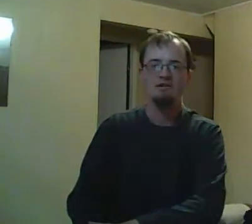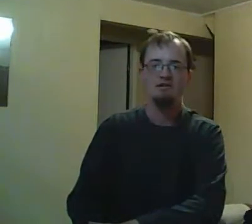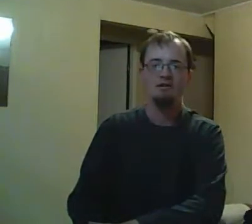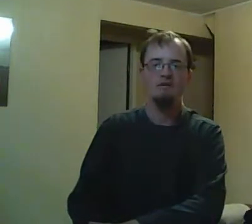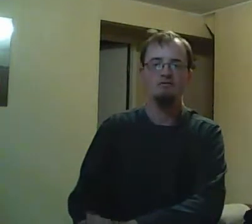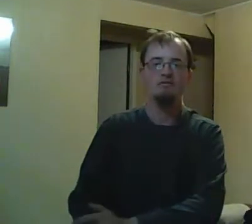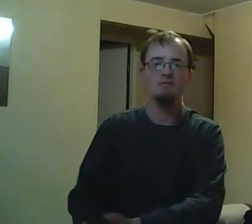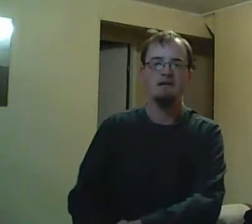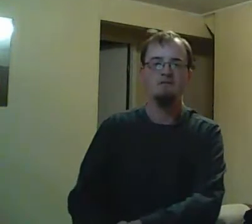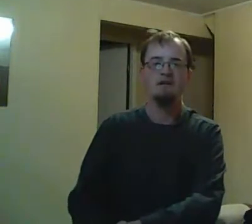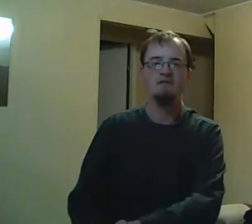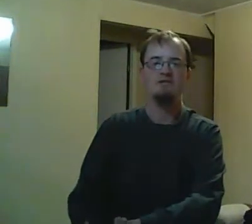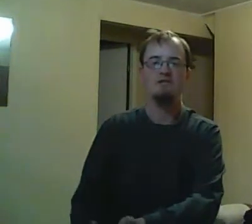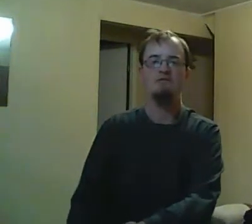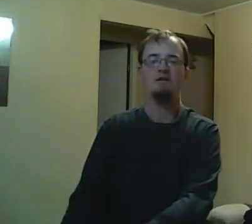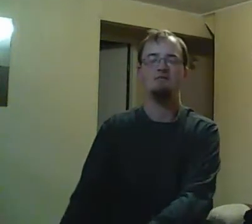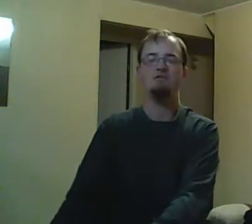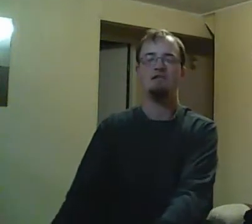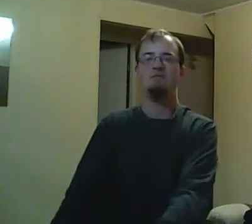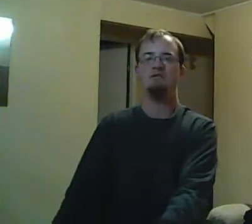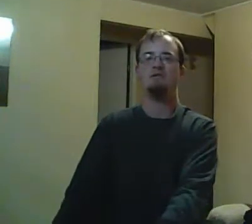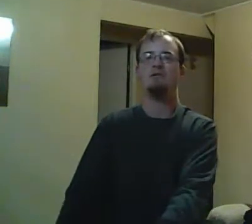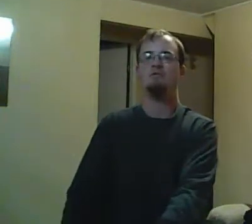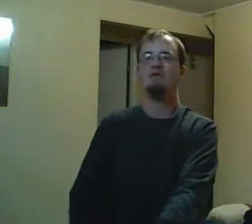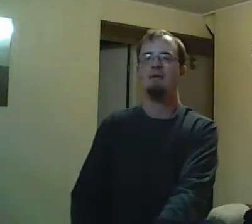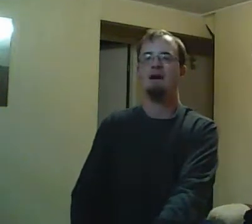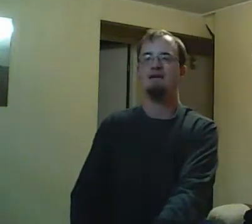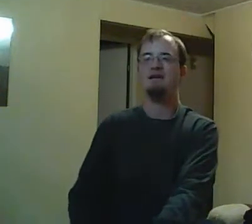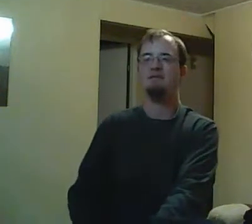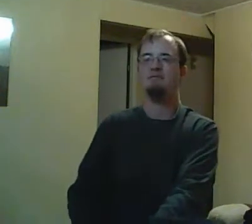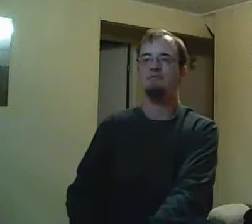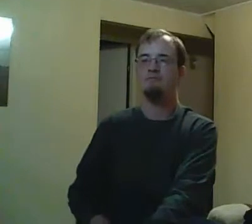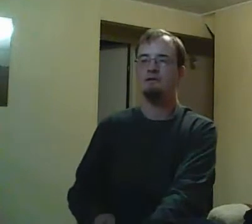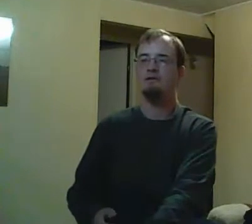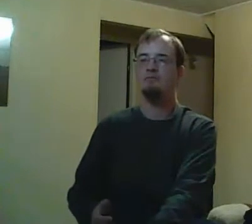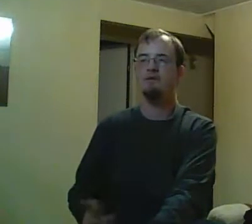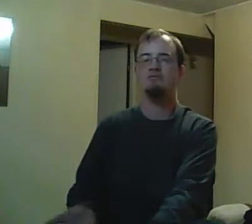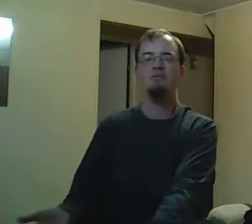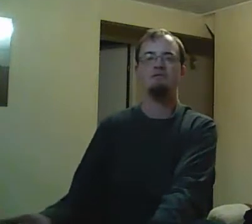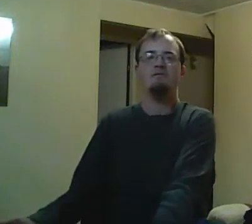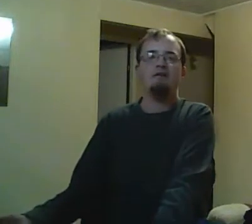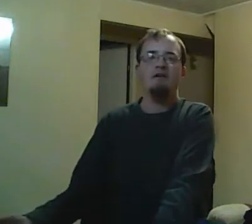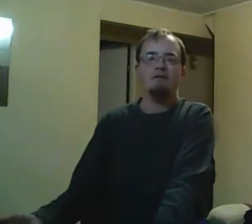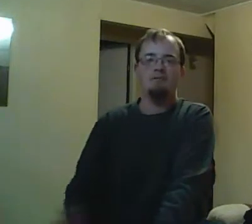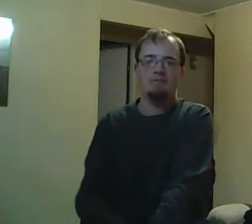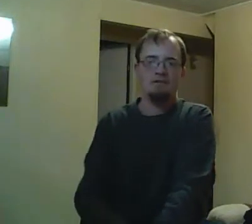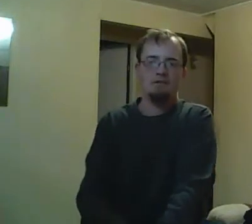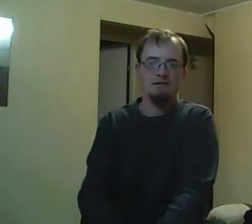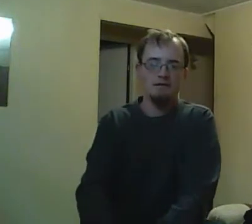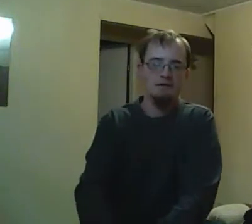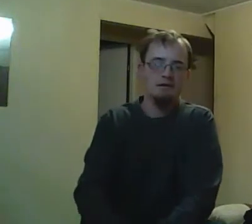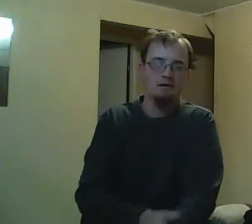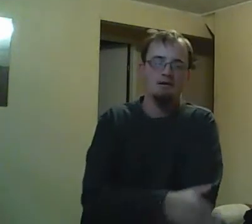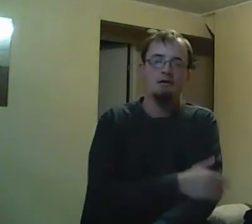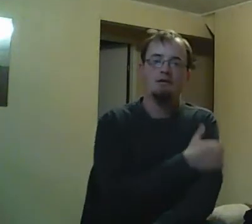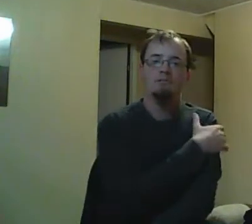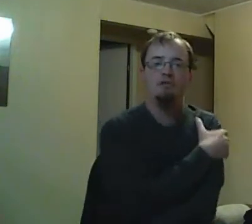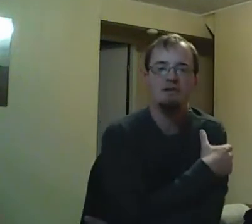friendship would be bursting the bubble. And I think Spinner and Jay were hoping that they would have Jimmy back